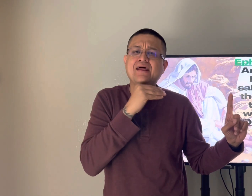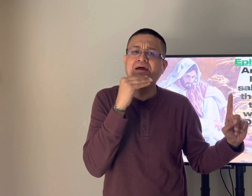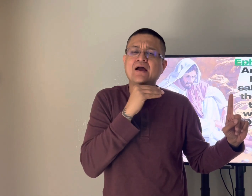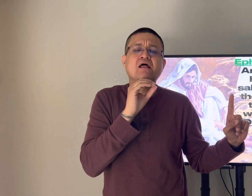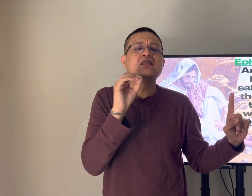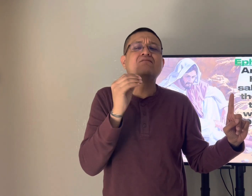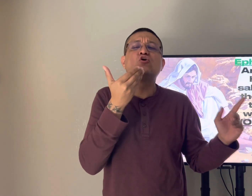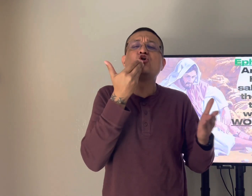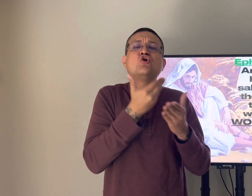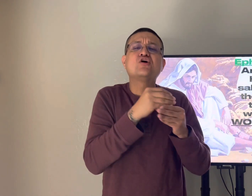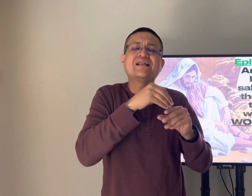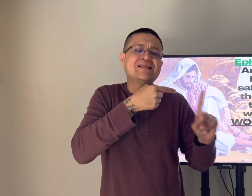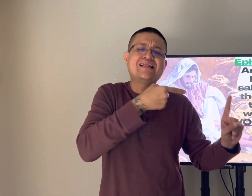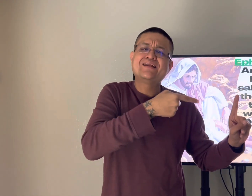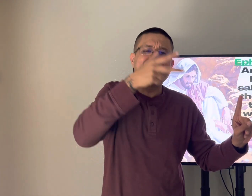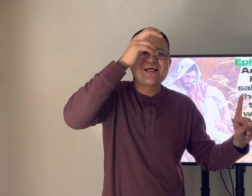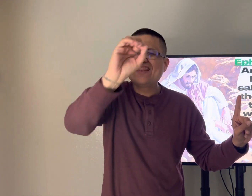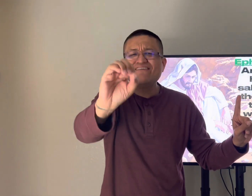because the devil has told them so many lies